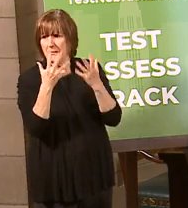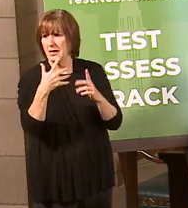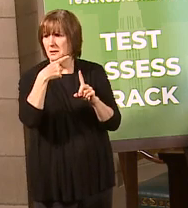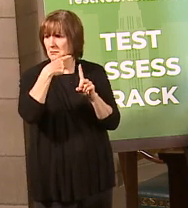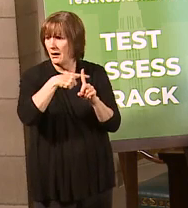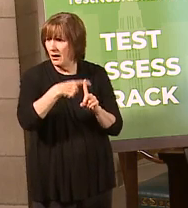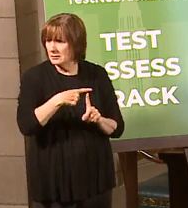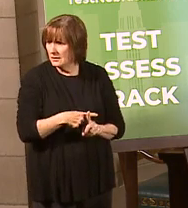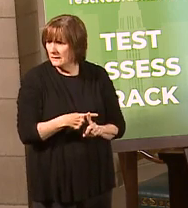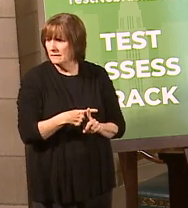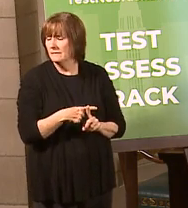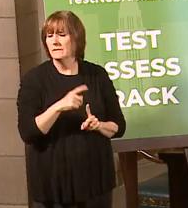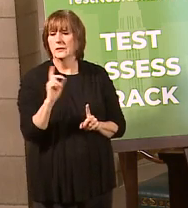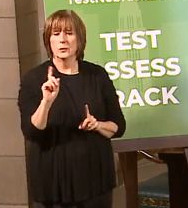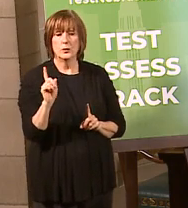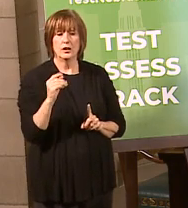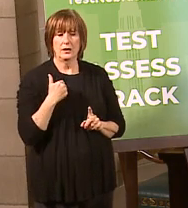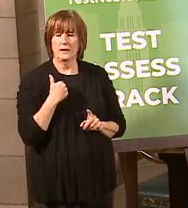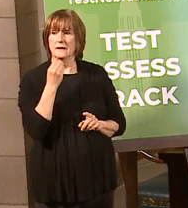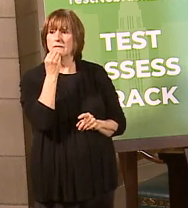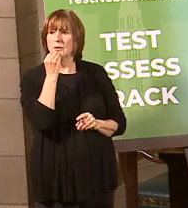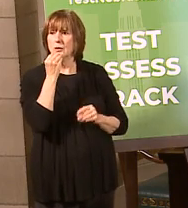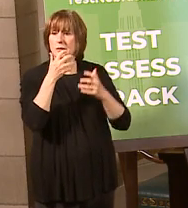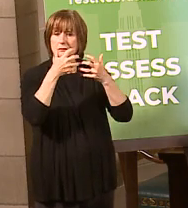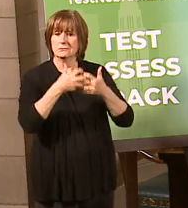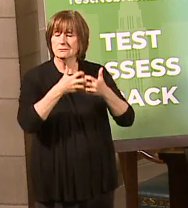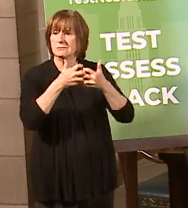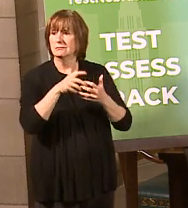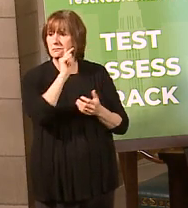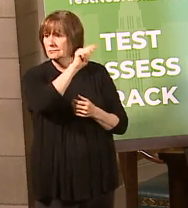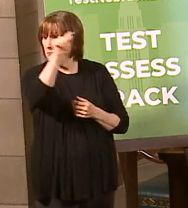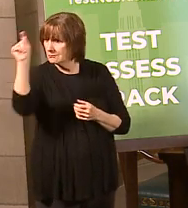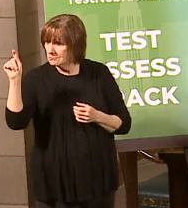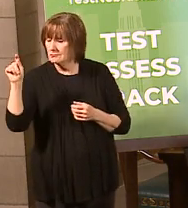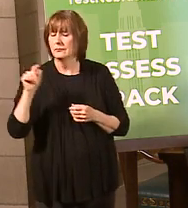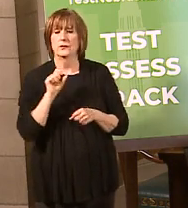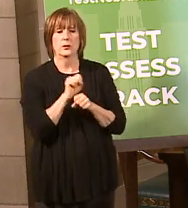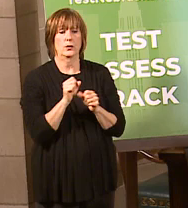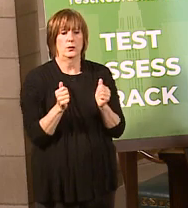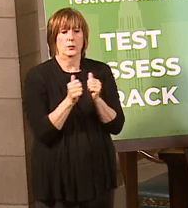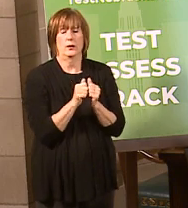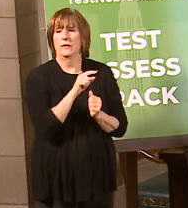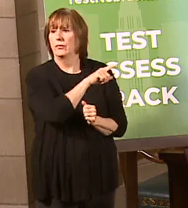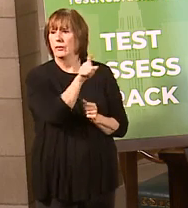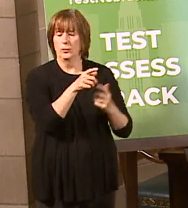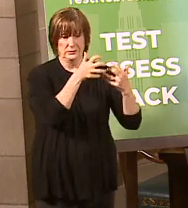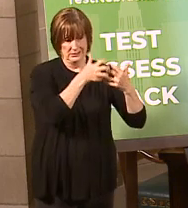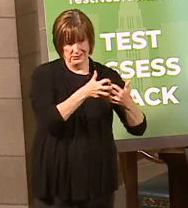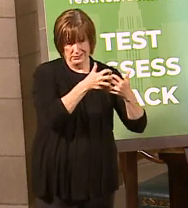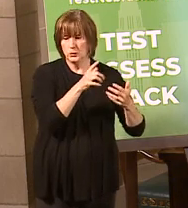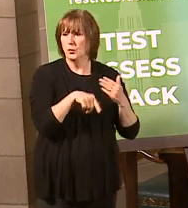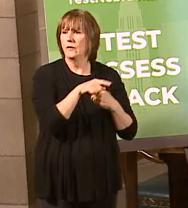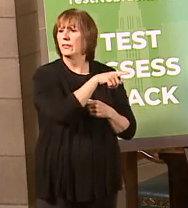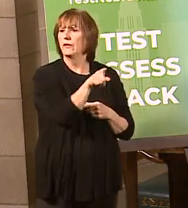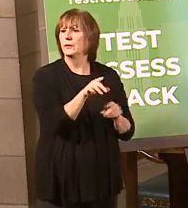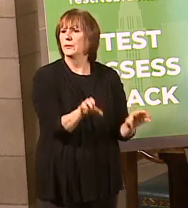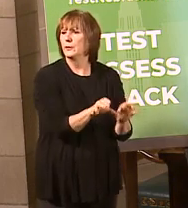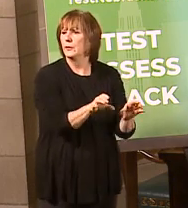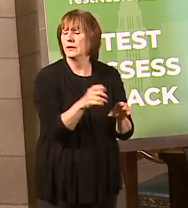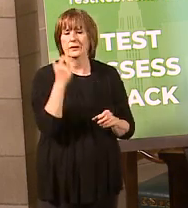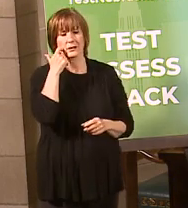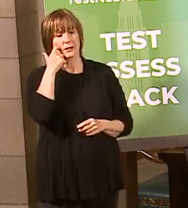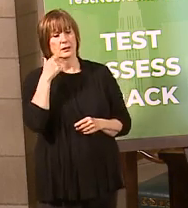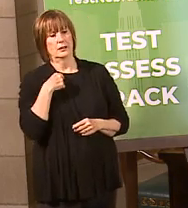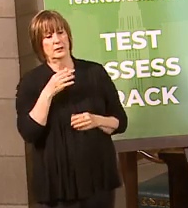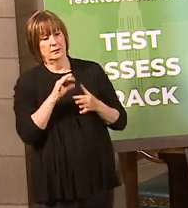and in the communities where we've got that food processing. We also have to continue to work with the plants on the things they're doing. We talked about earlier with regard to